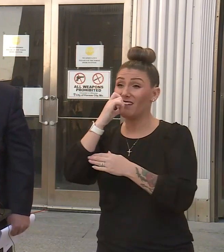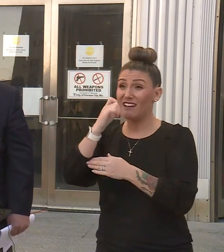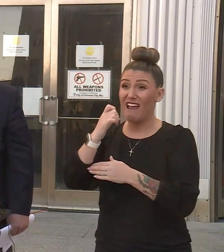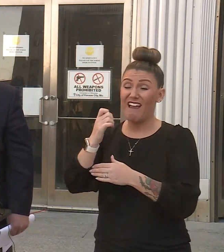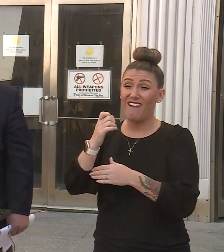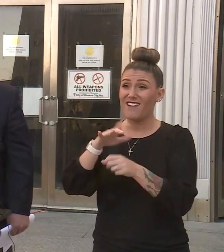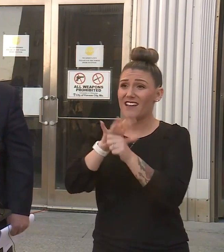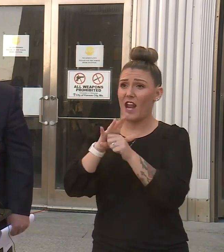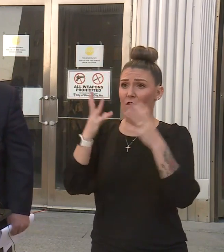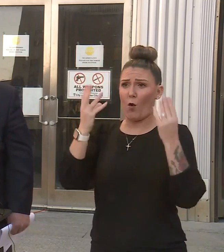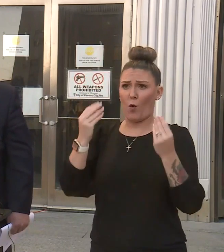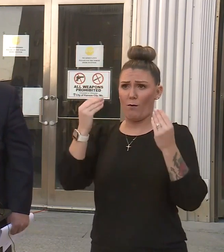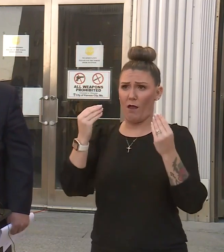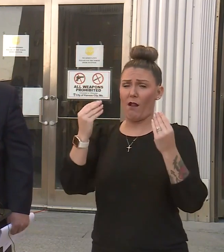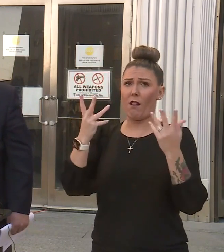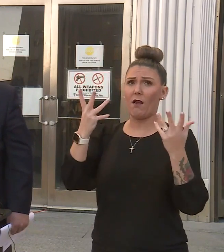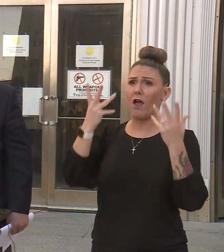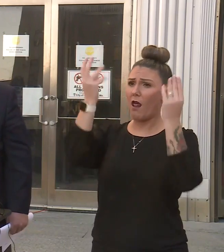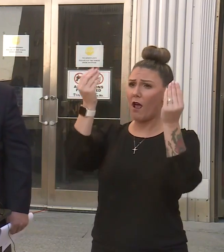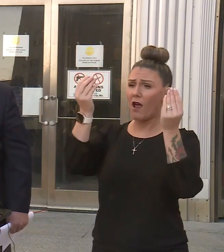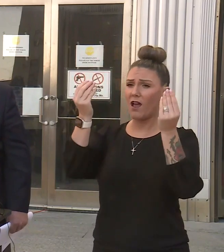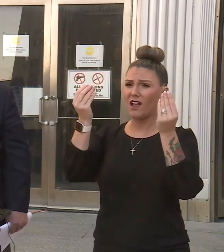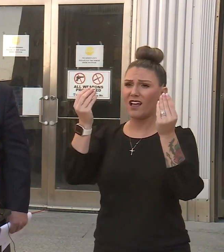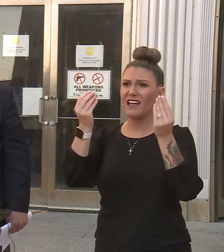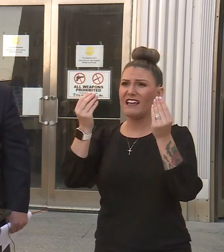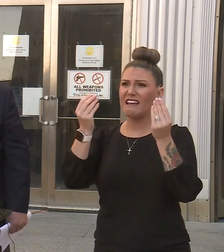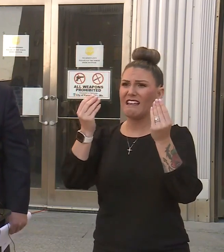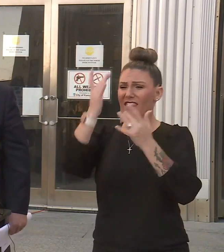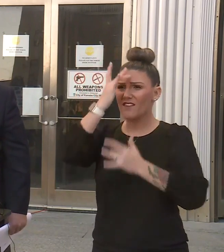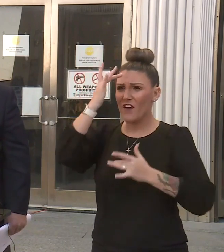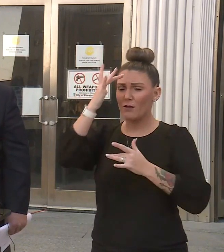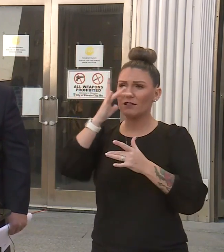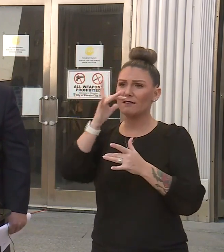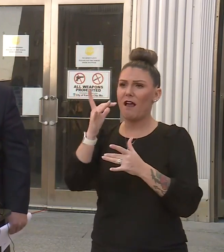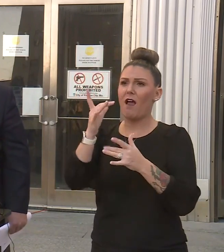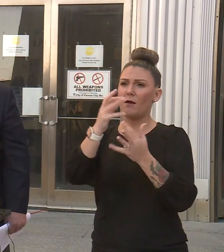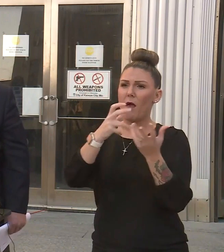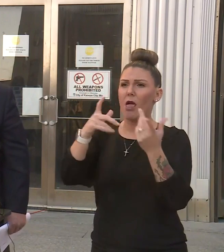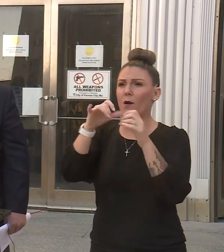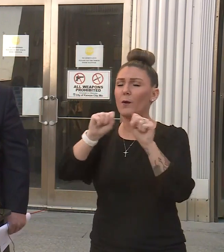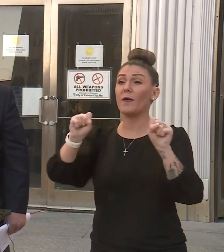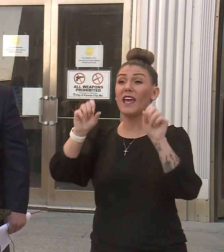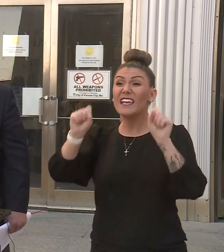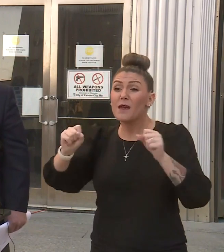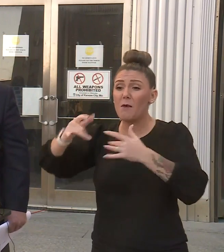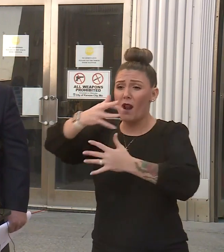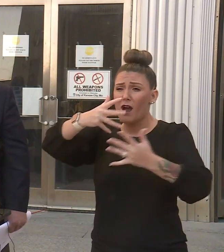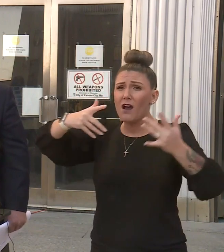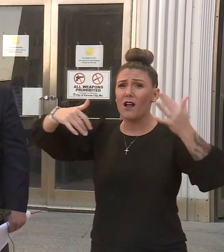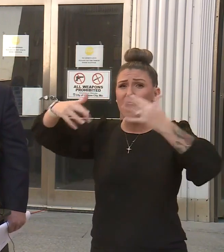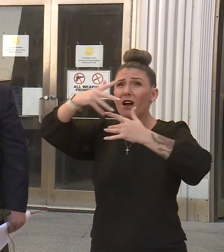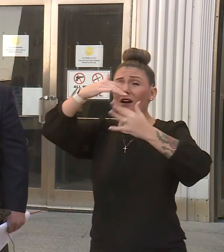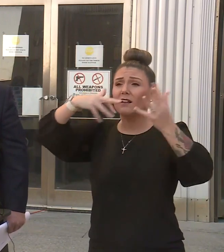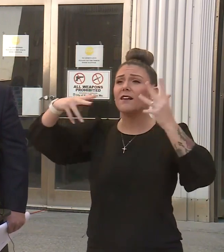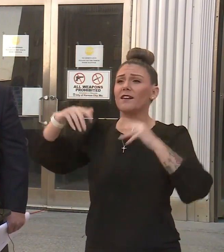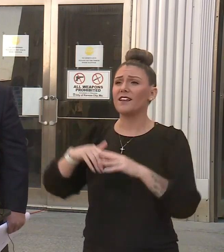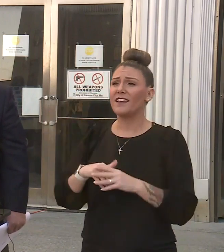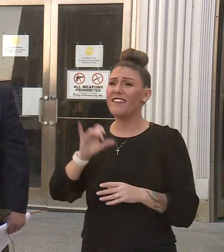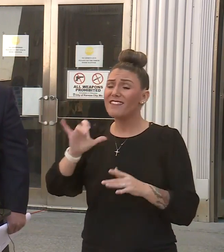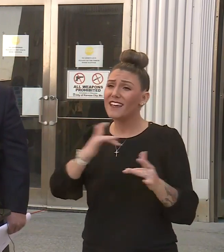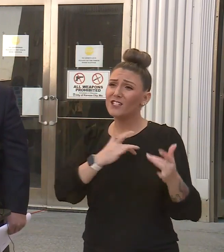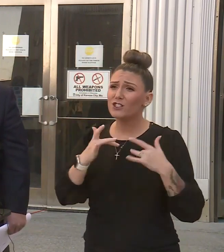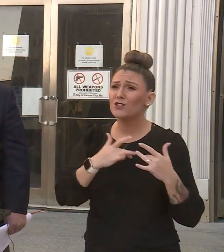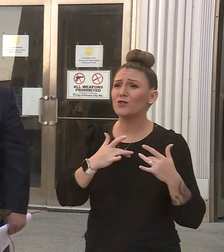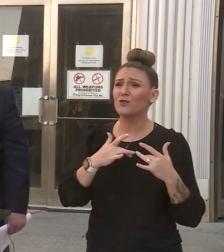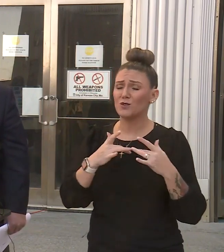humidity in the air, the virus doesn't drop out very fast. So it could be recirculated. So that's our concern